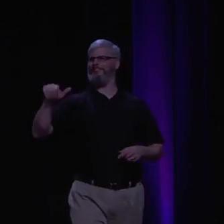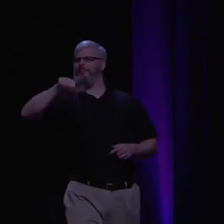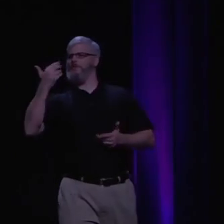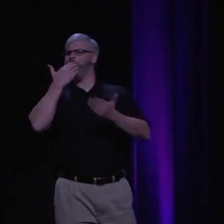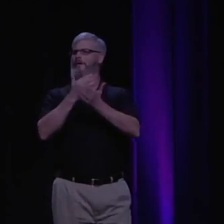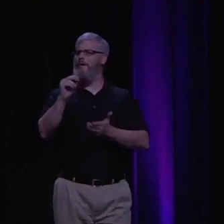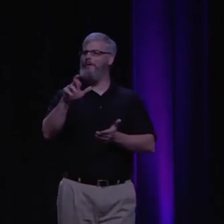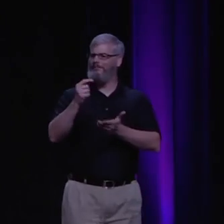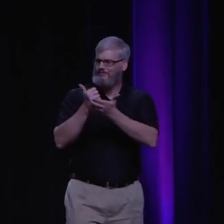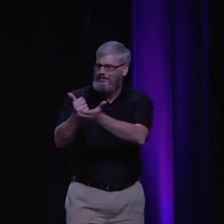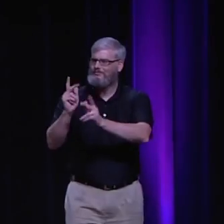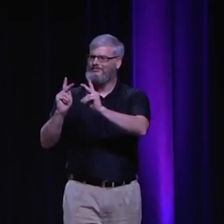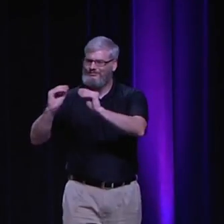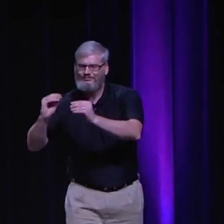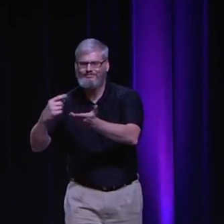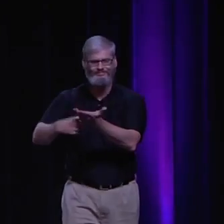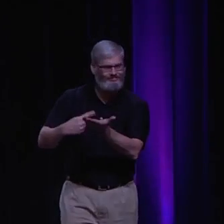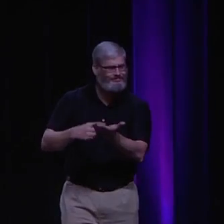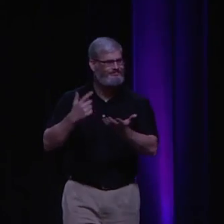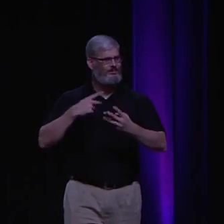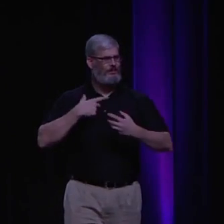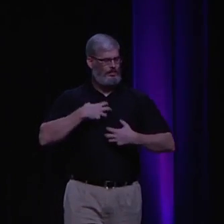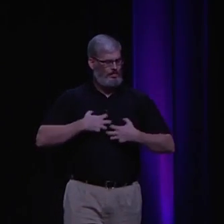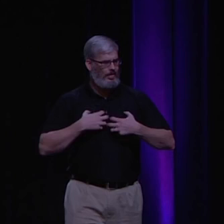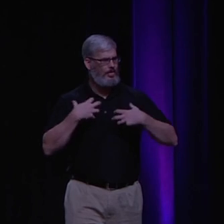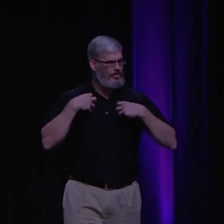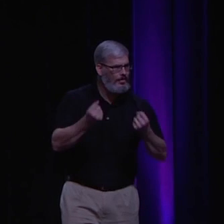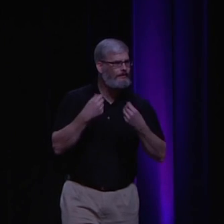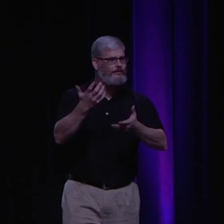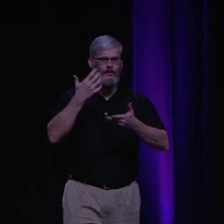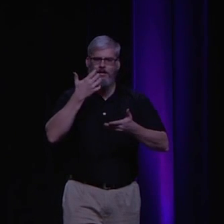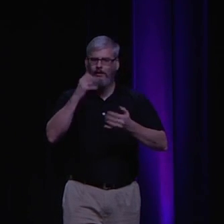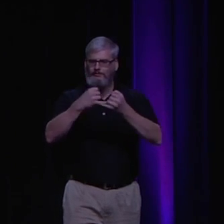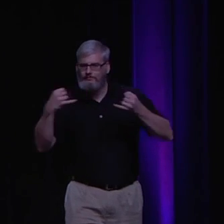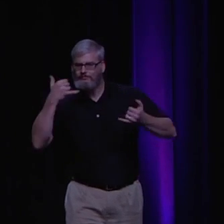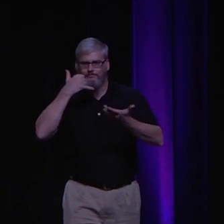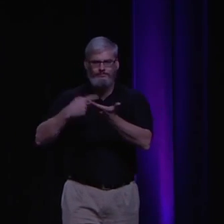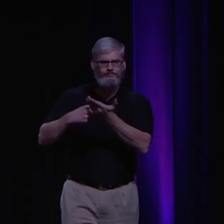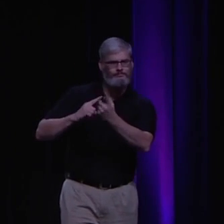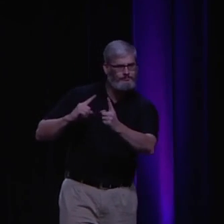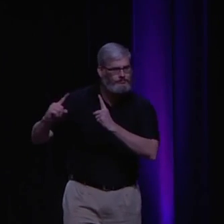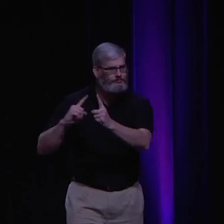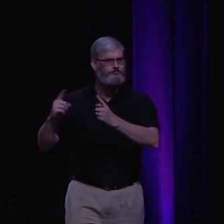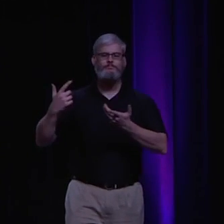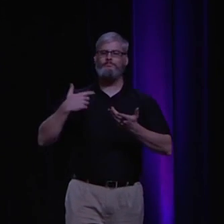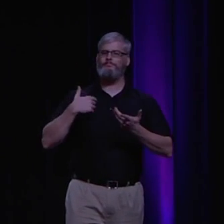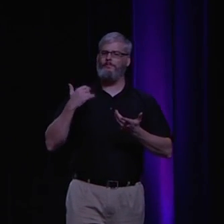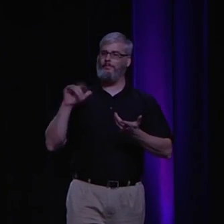It's called Recovering from Religion. It's another great organization that helps people who are unsure or want to